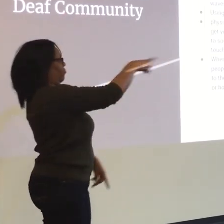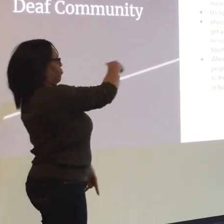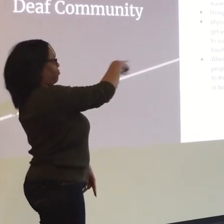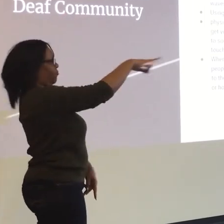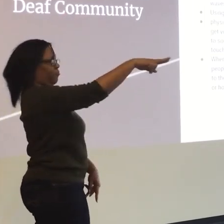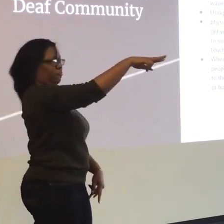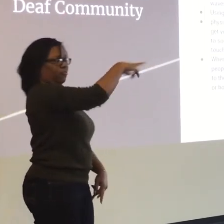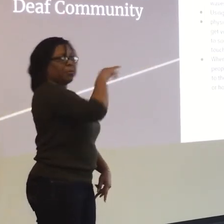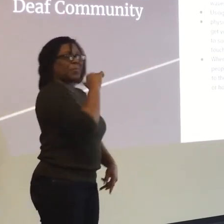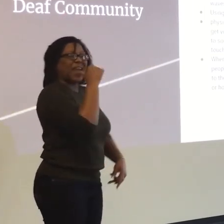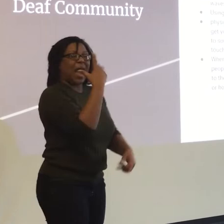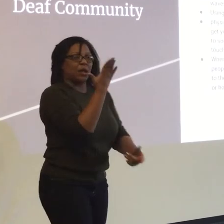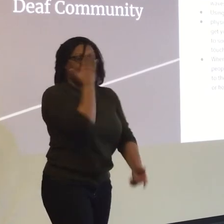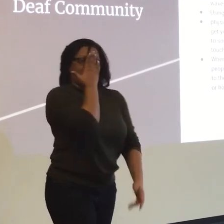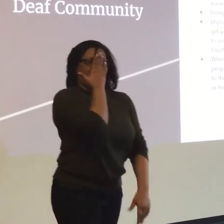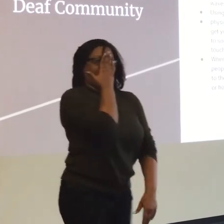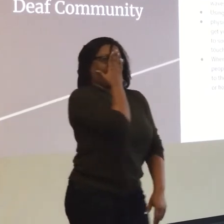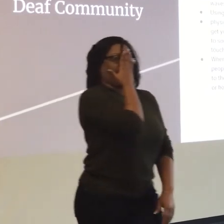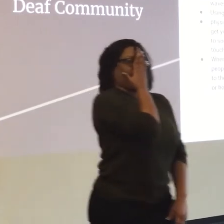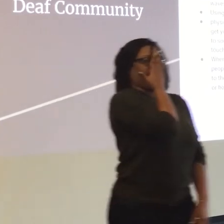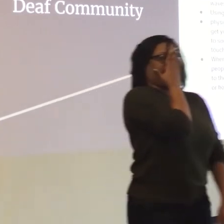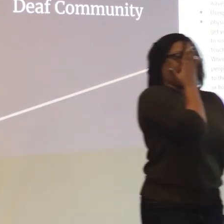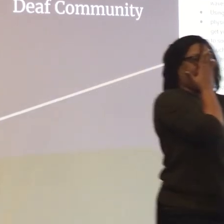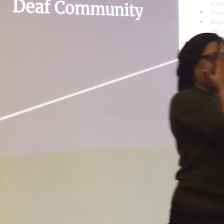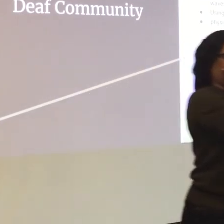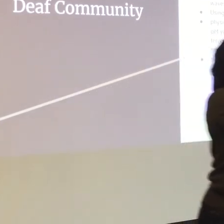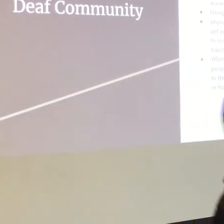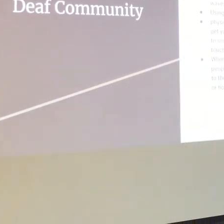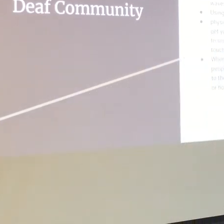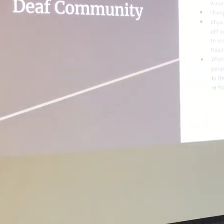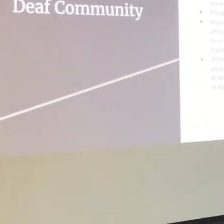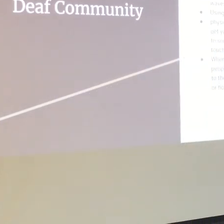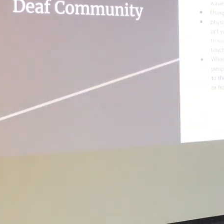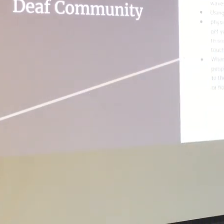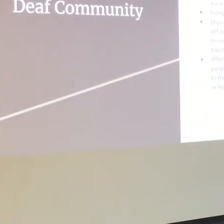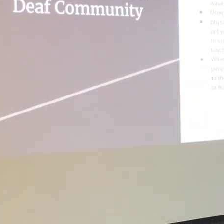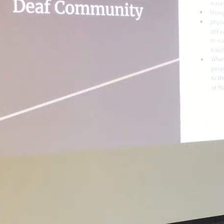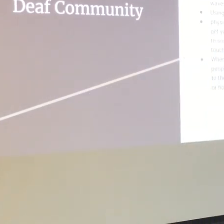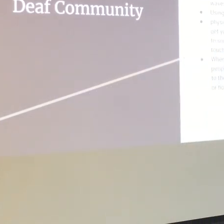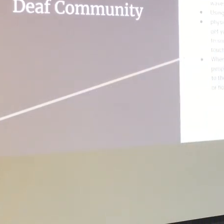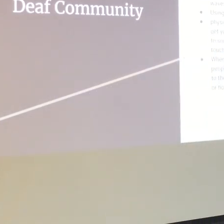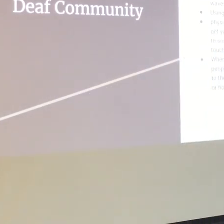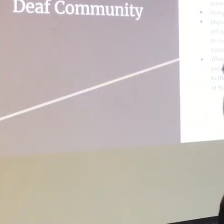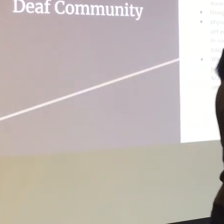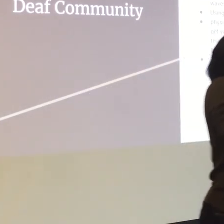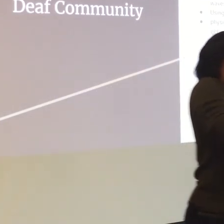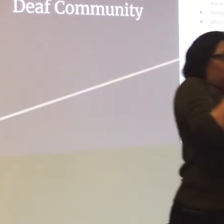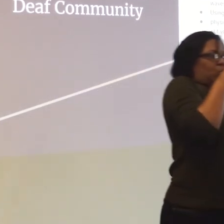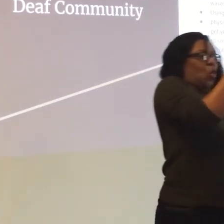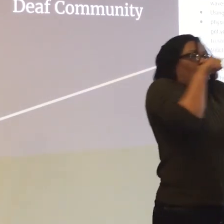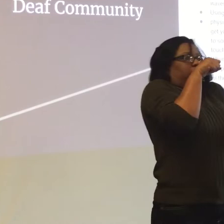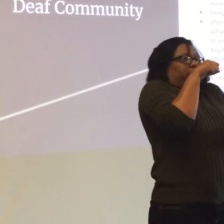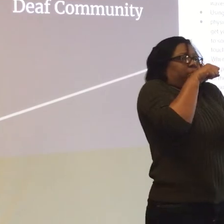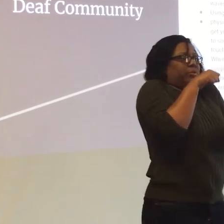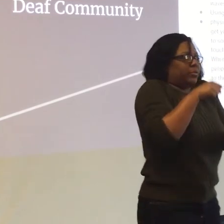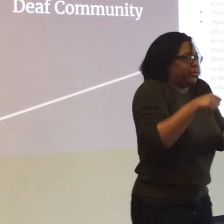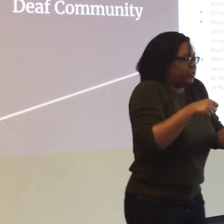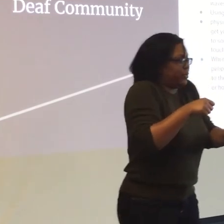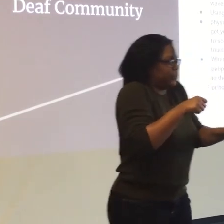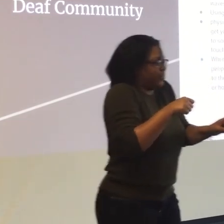then you can kind of wave, kind of like in my peripheral vision, that's fine. But if you're up close to me, don't put your hand in my face. I might hit you.